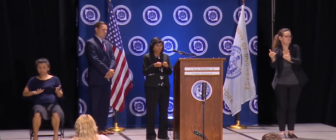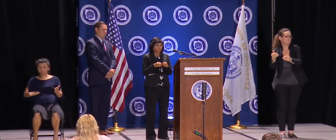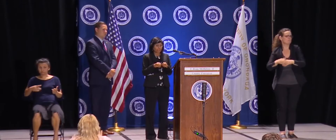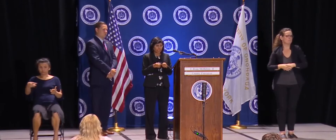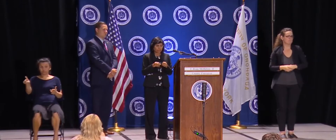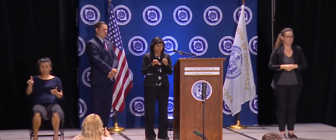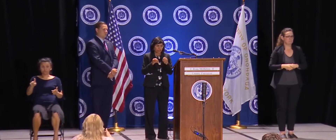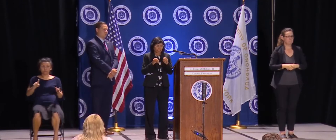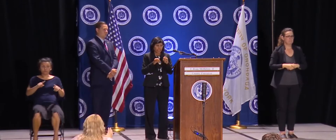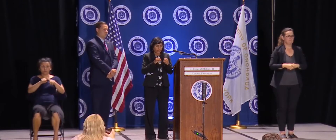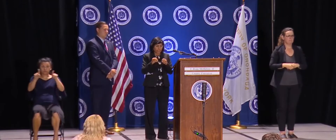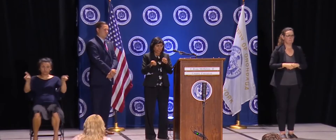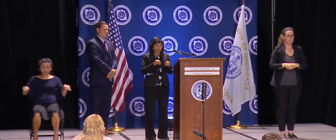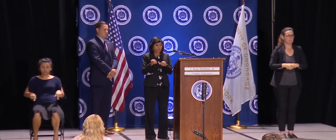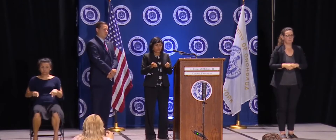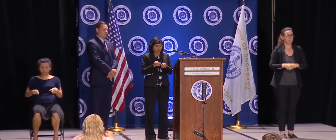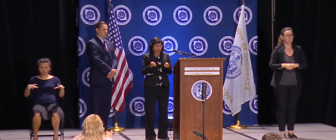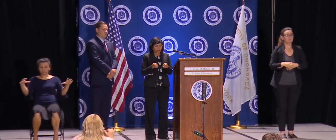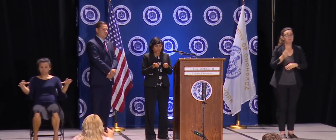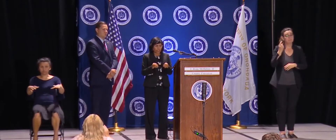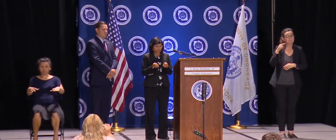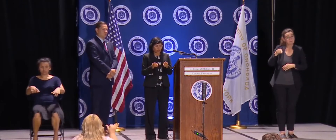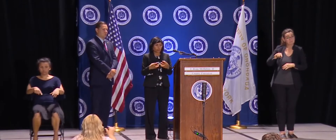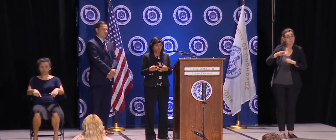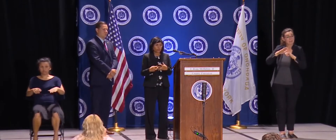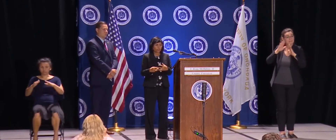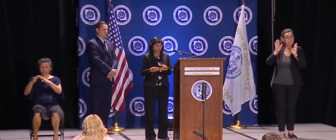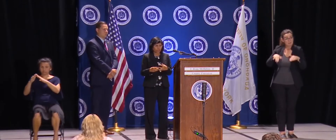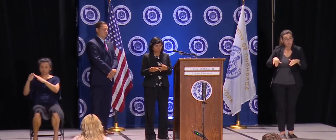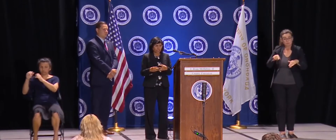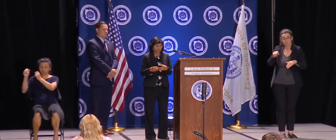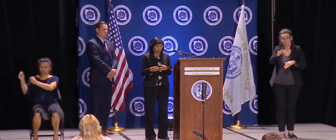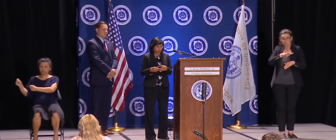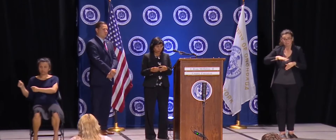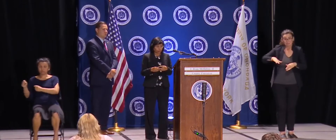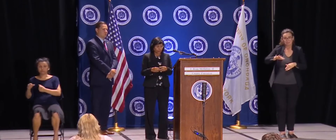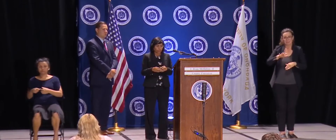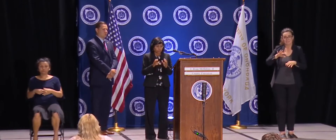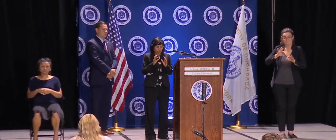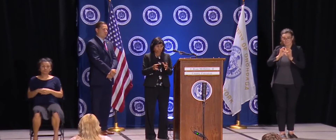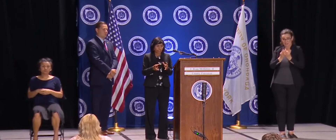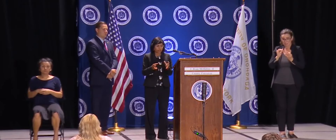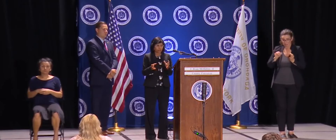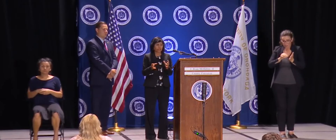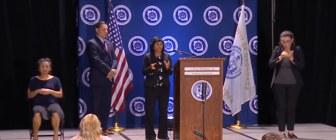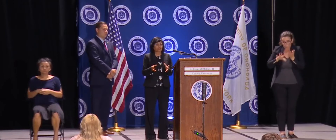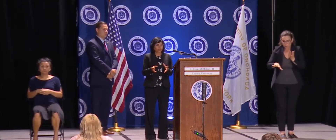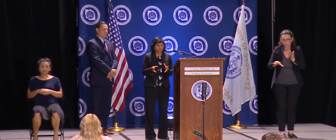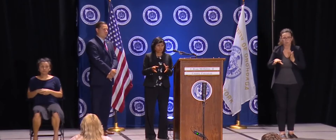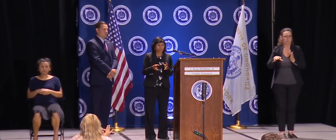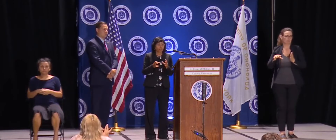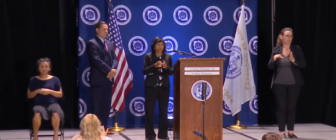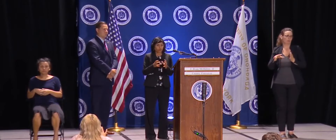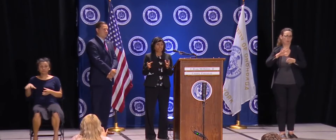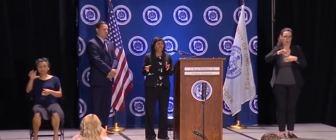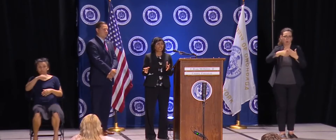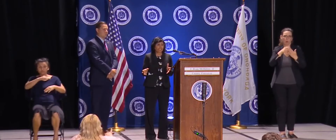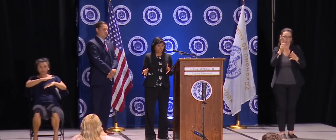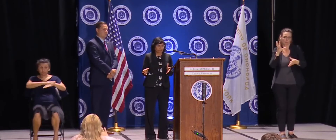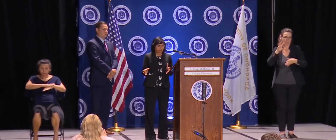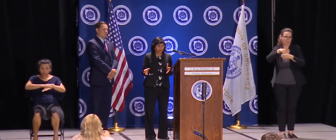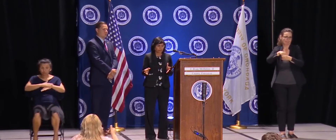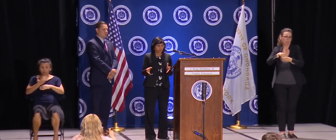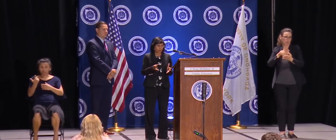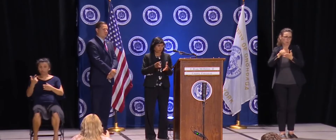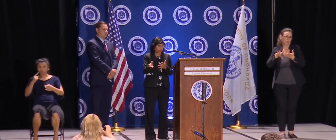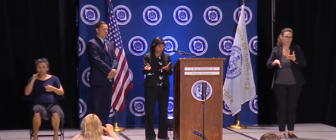household contacts and anybody around the case will be quarantined also. So the case is in isolation for 10